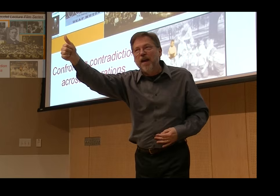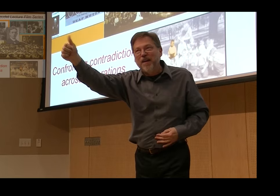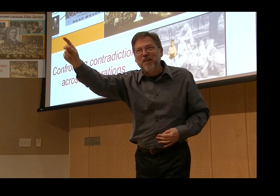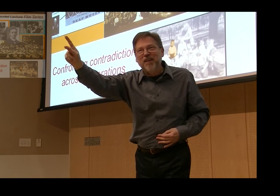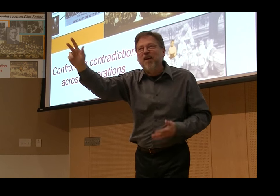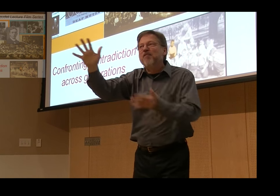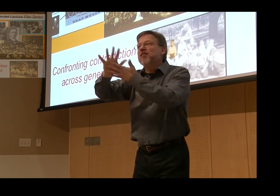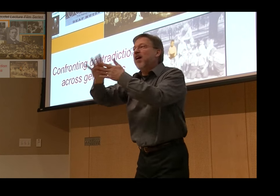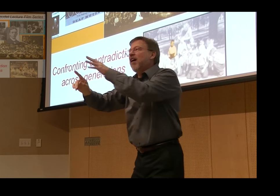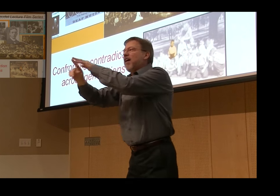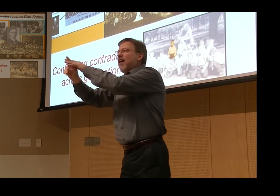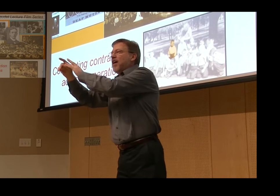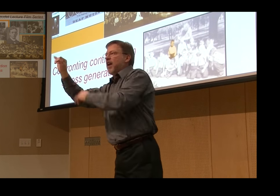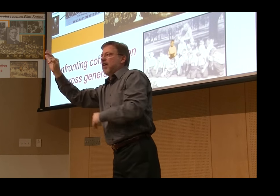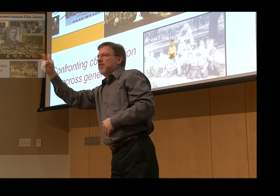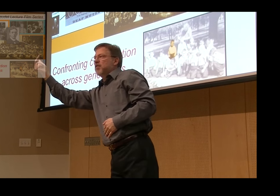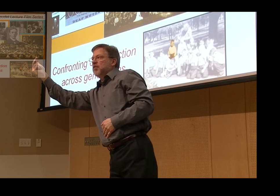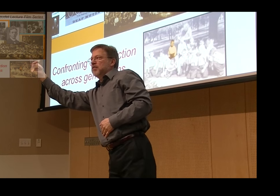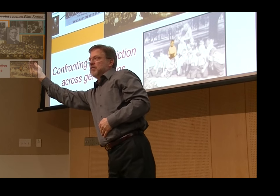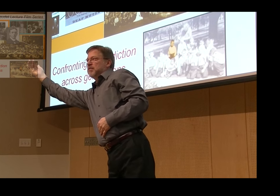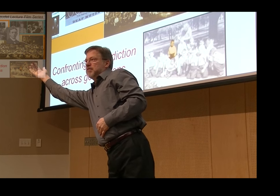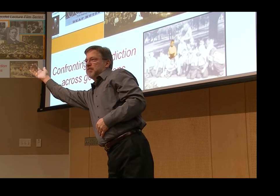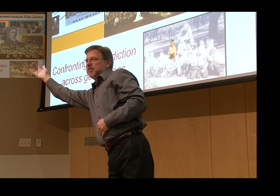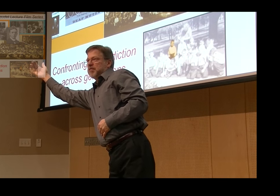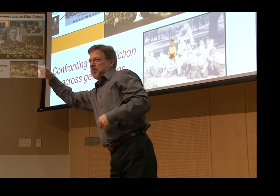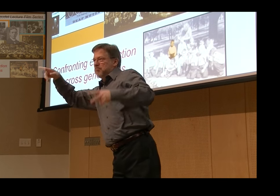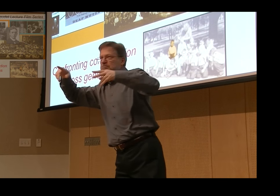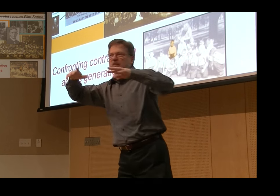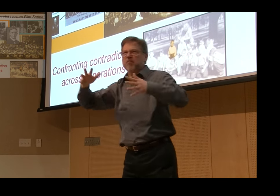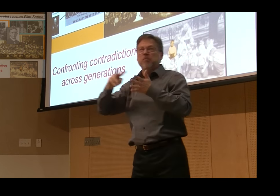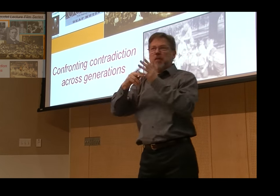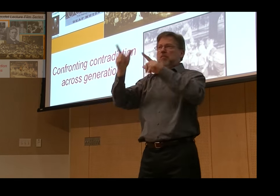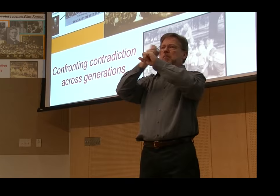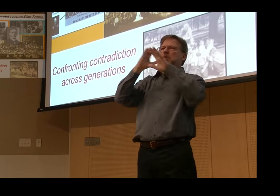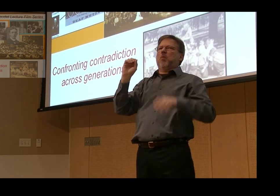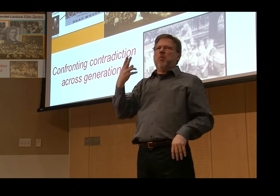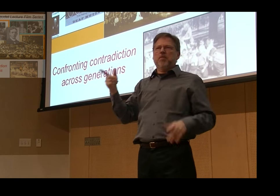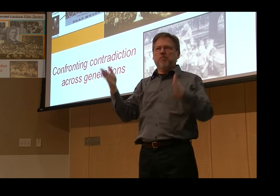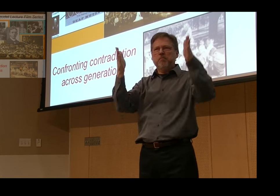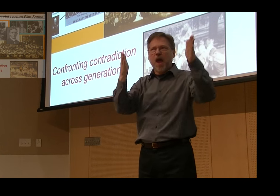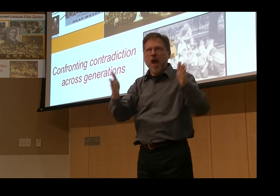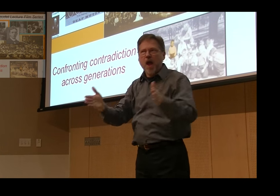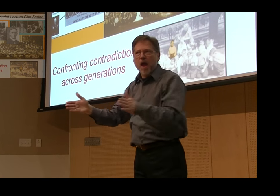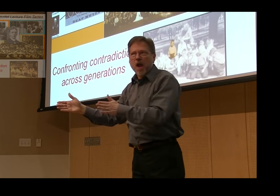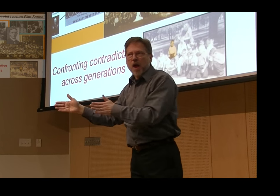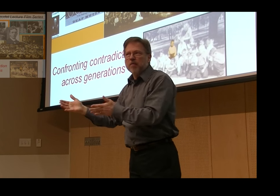recorded on film eventually. These films were produced between 1910 and 1920